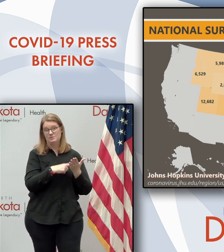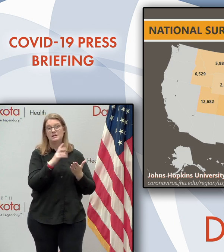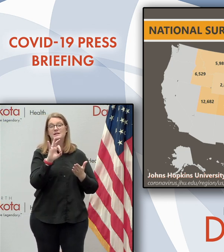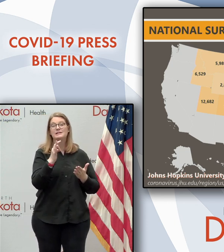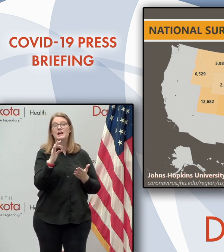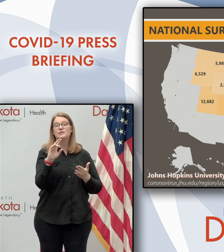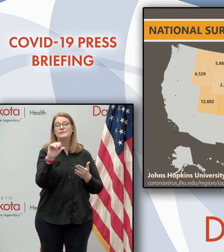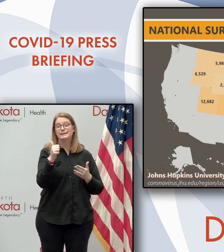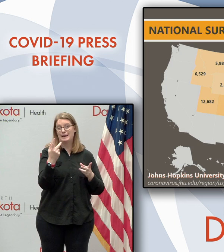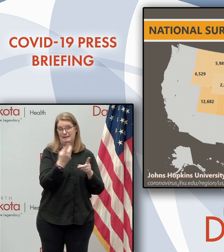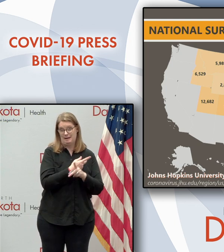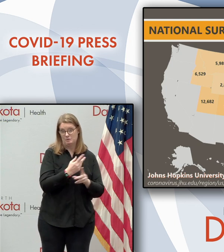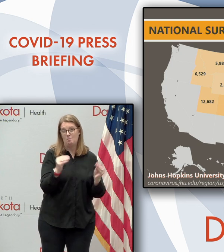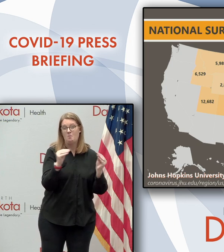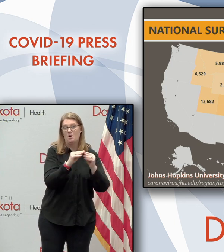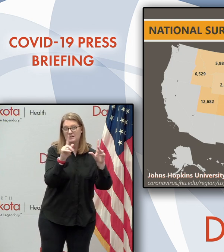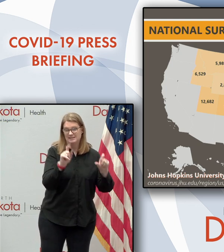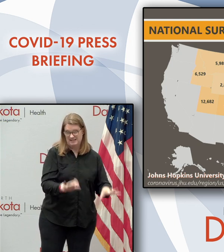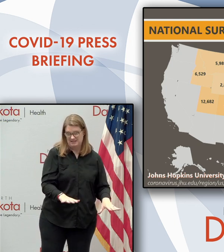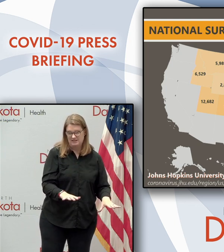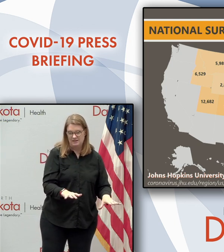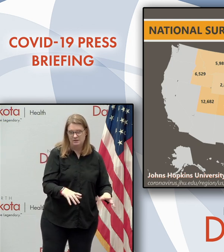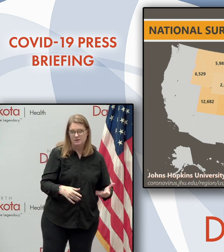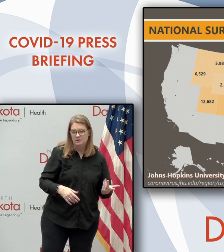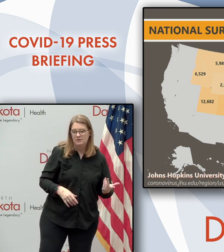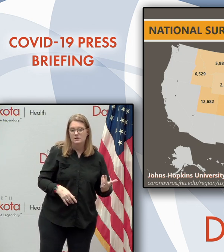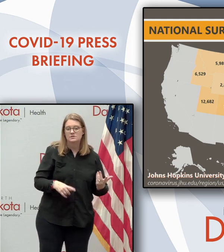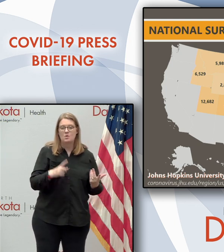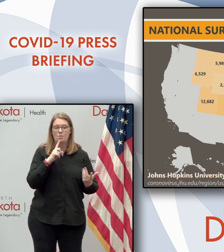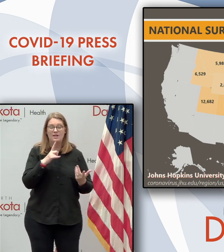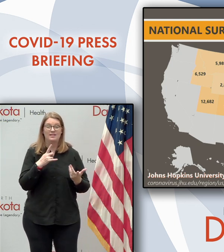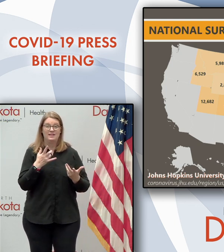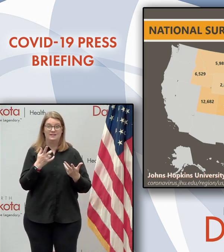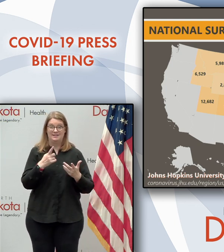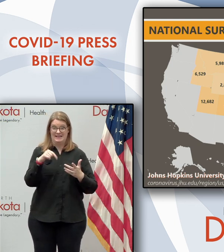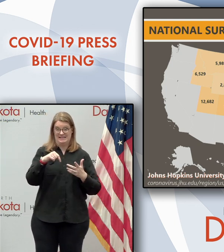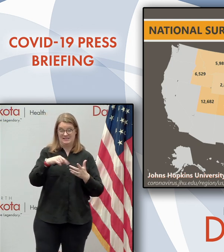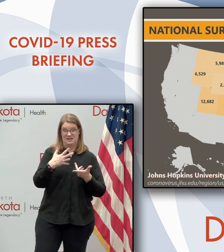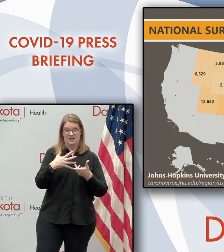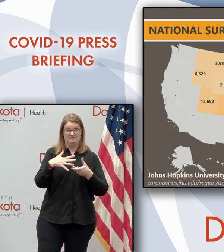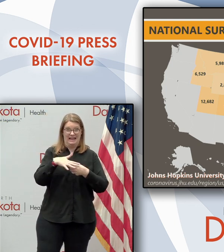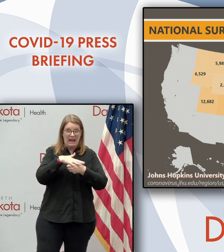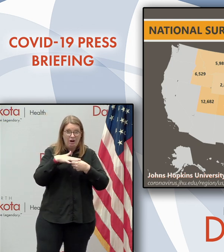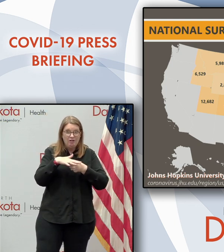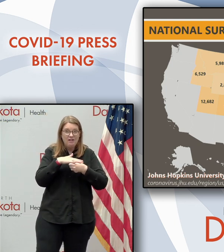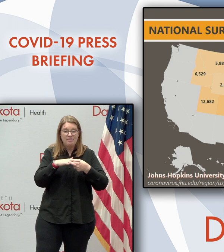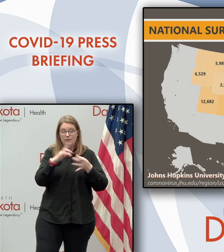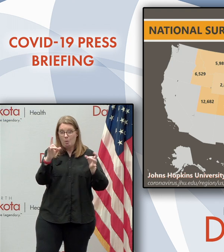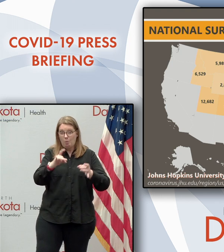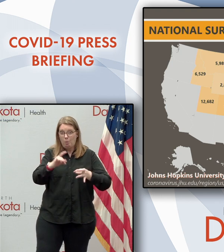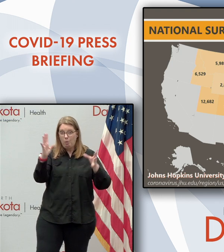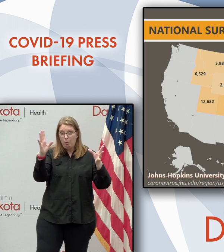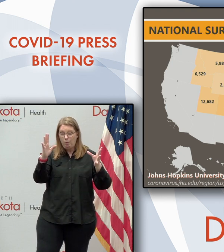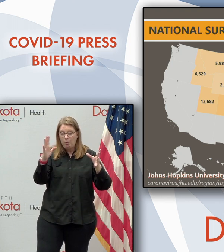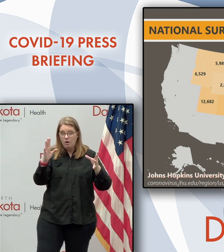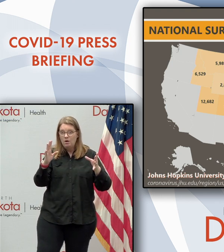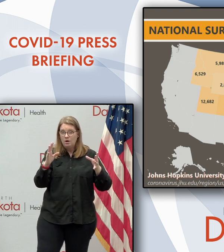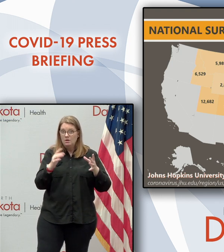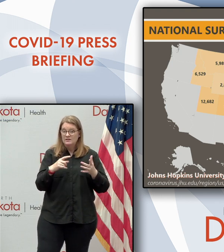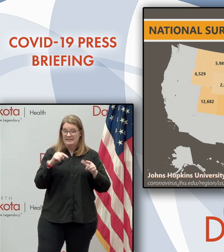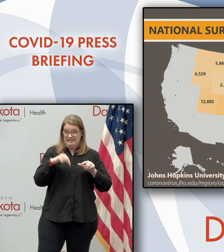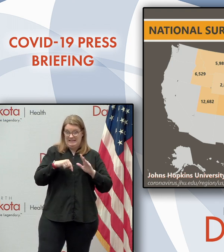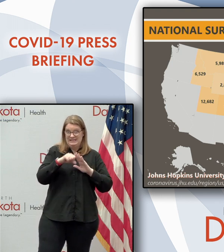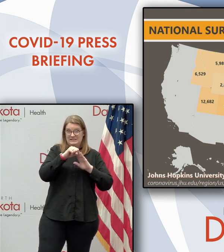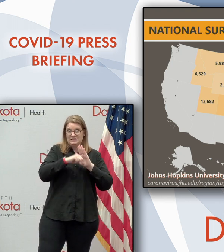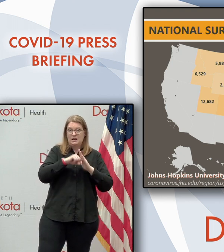much testing, uh, as others. So, relative to this regional storm and national storm that we're in, uh, even though we're seeing records in our own